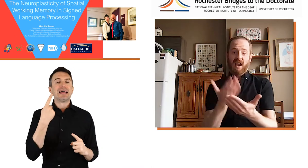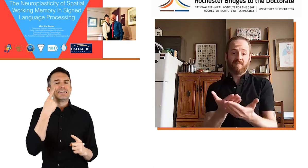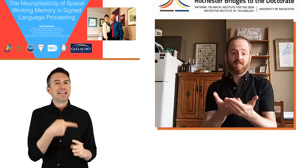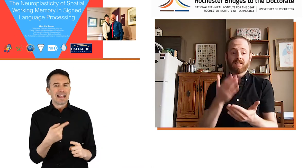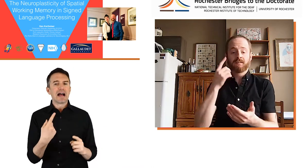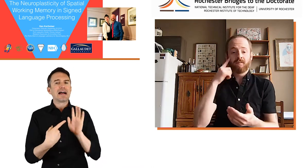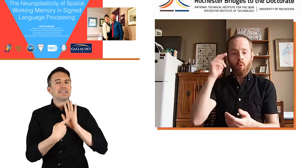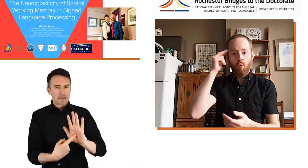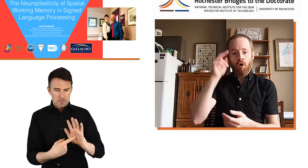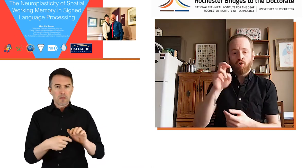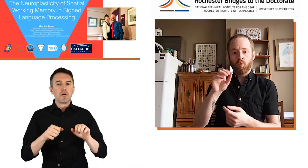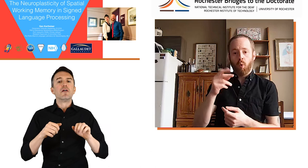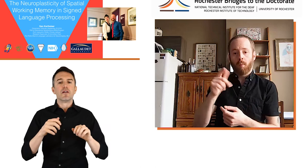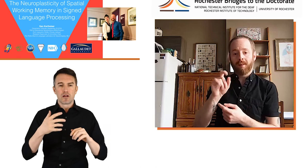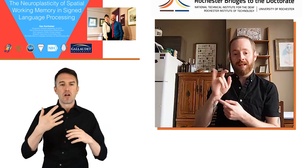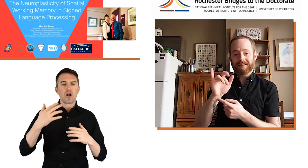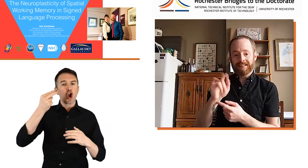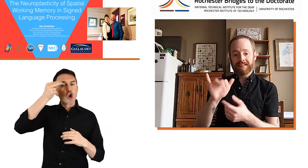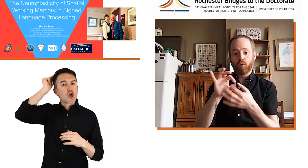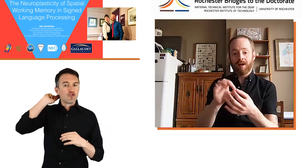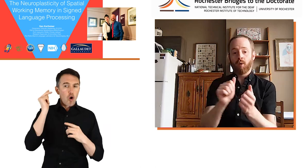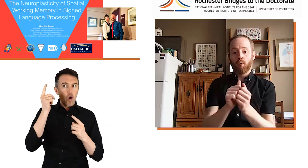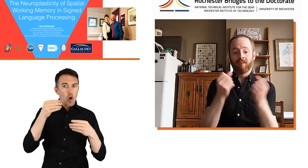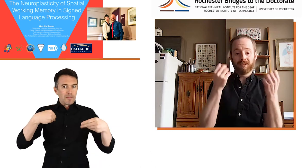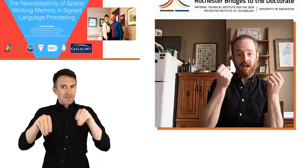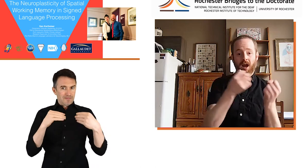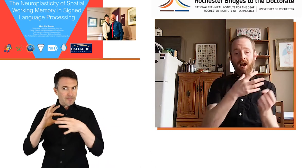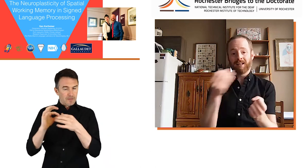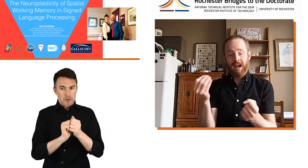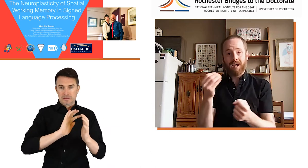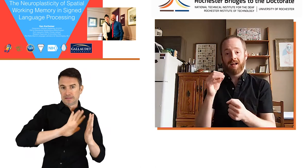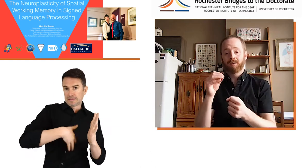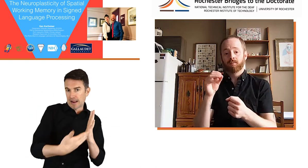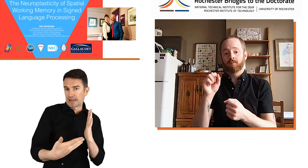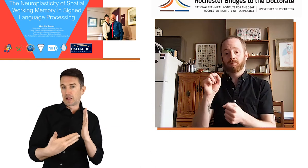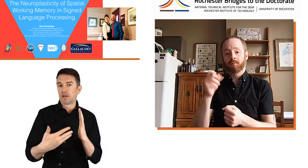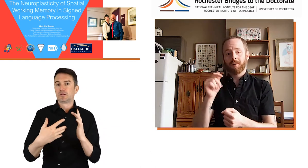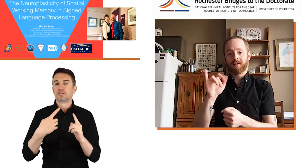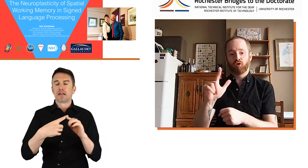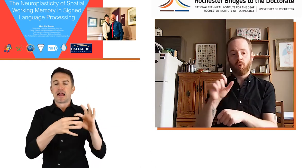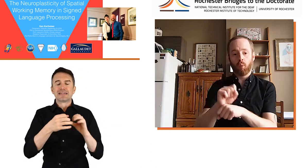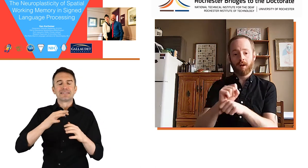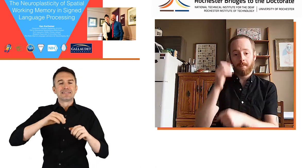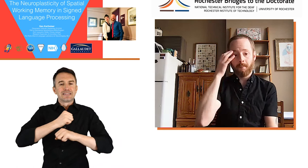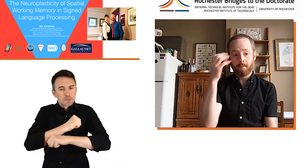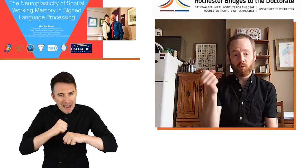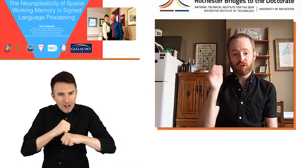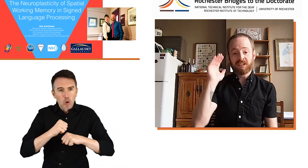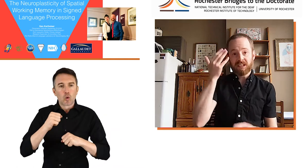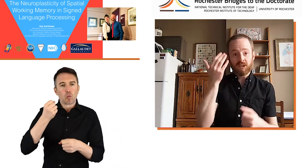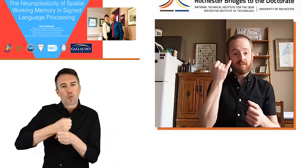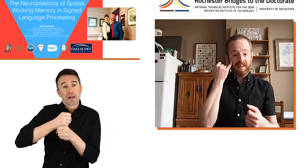So that's early evidence for neuroplasticity in terms of how sign language and spatial working memory